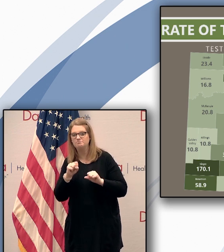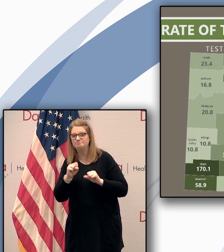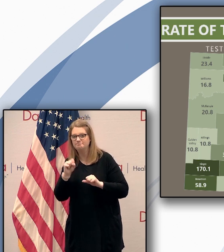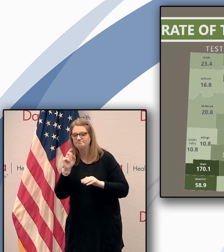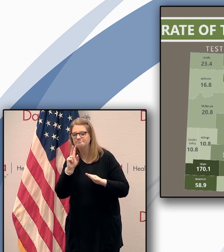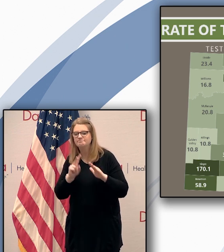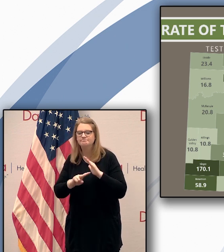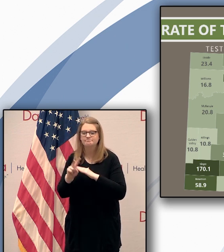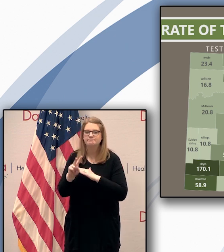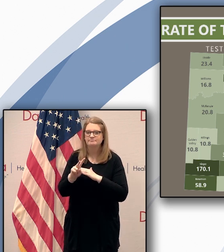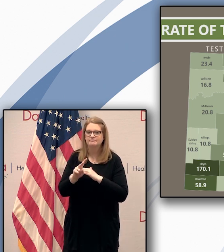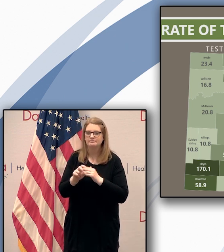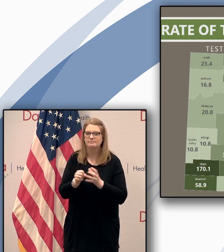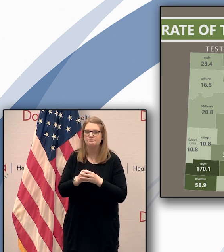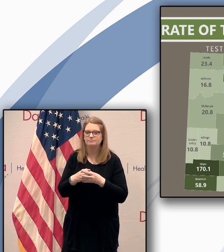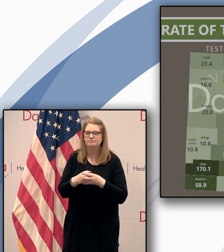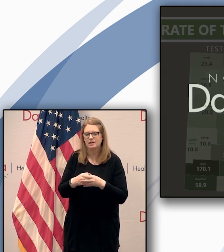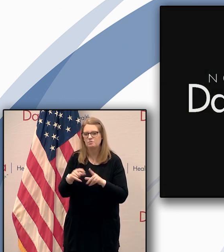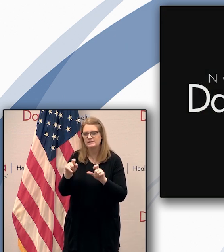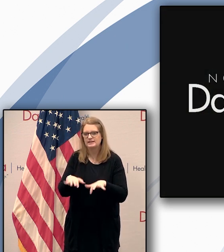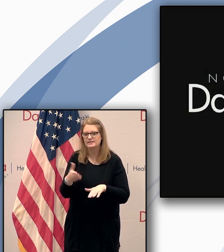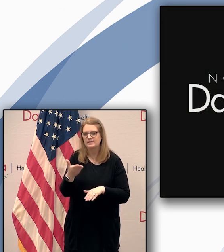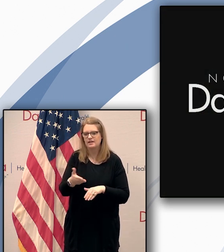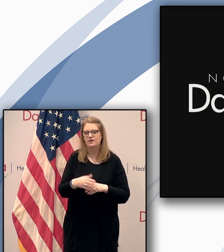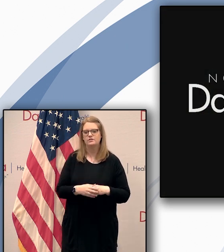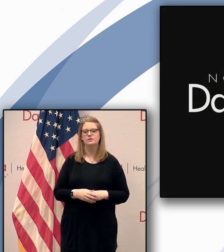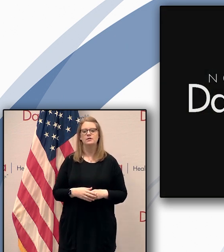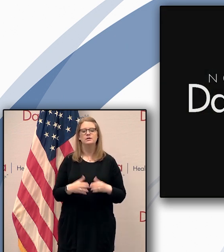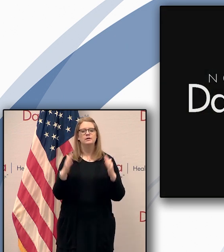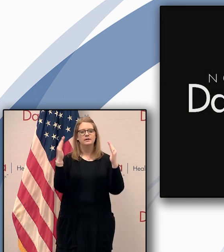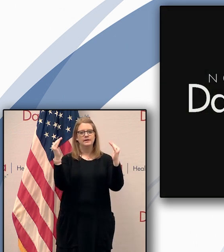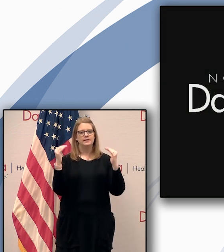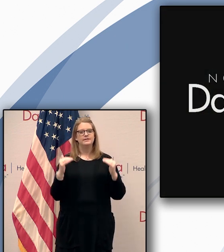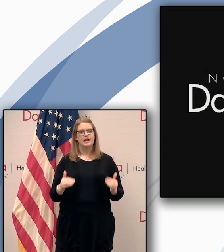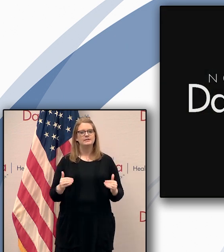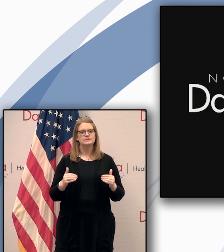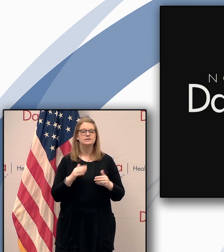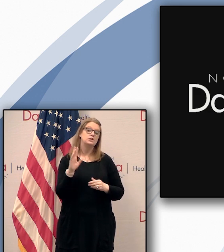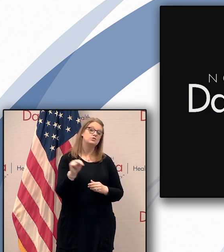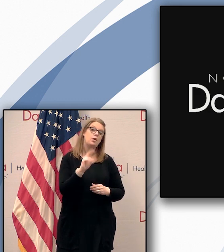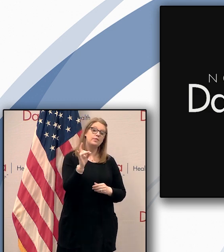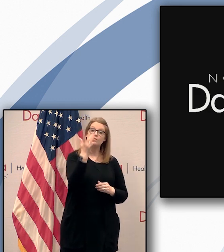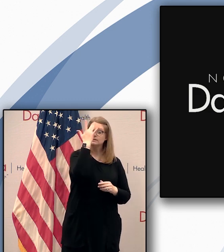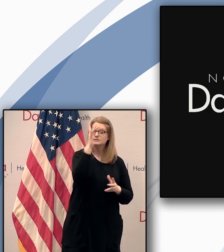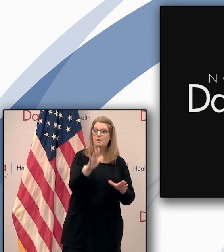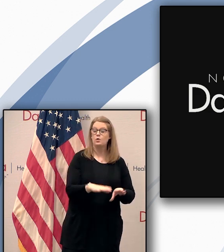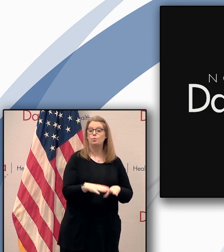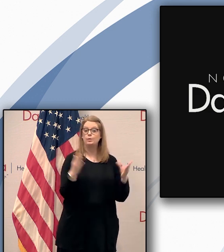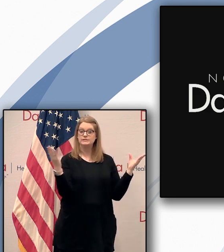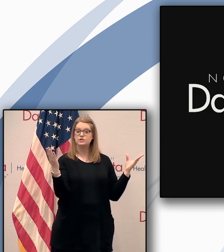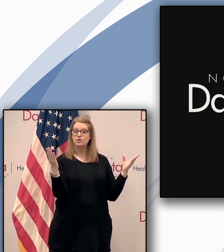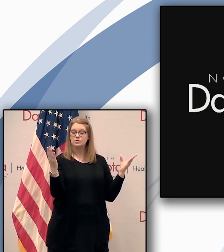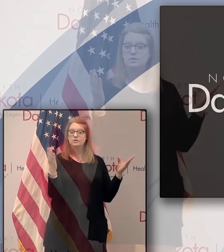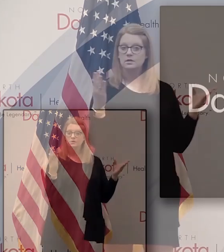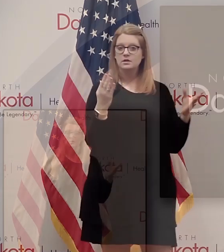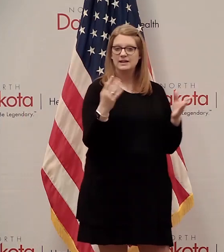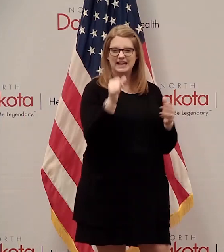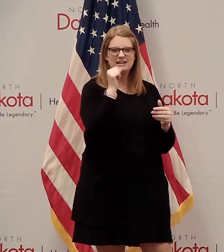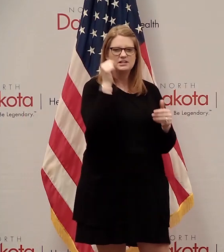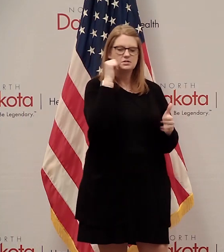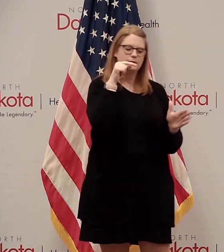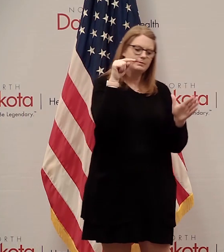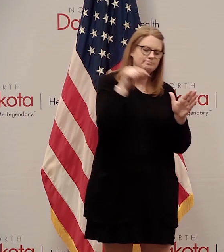on the next slide we want to get topic we want to jump into north dakota smart restart again which we talked about in detail